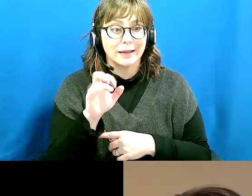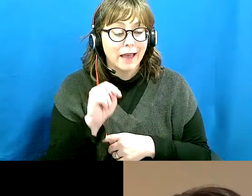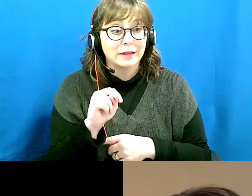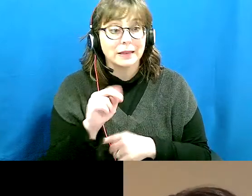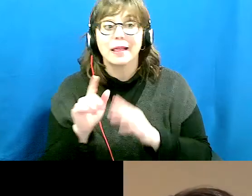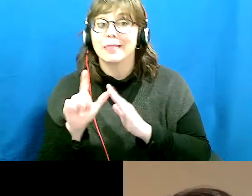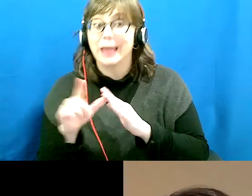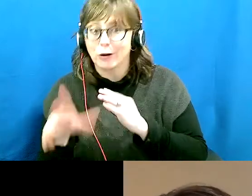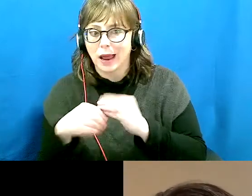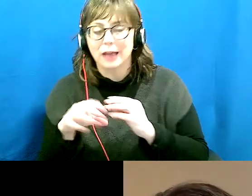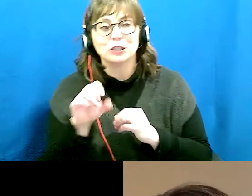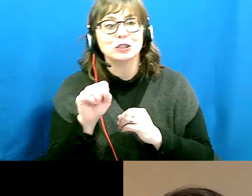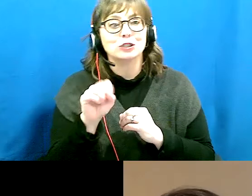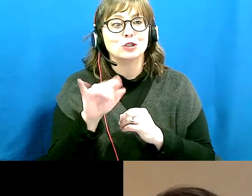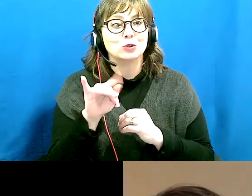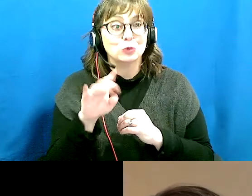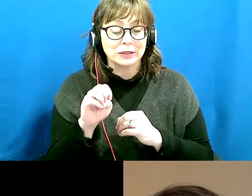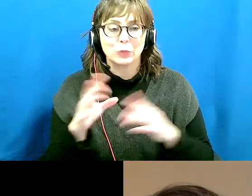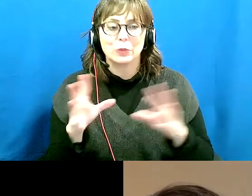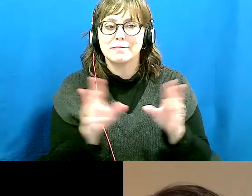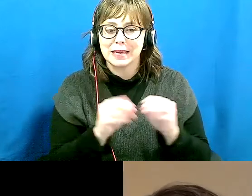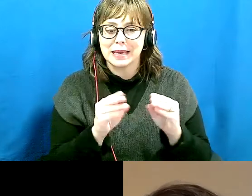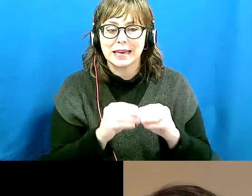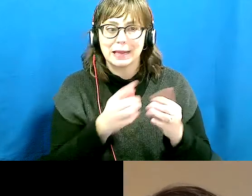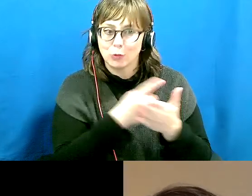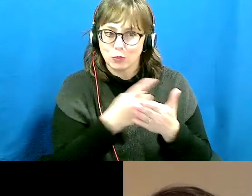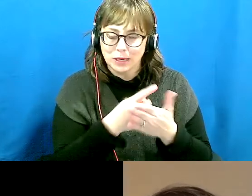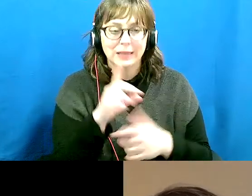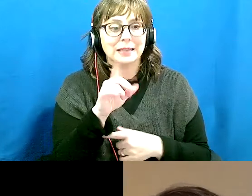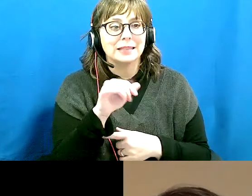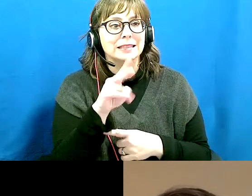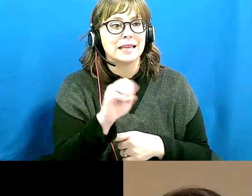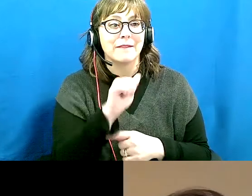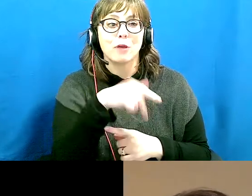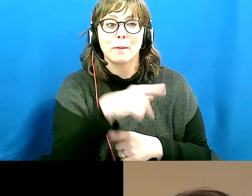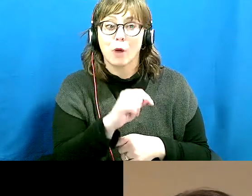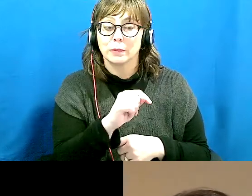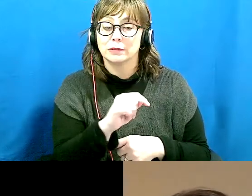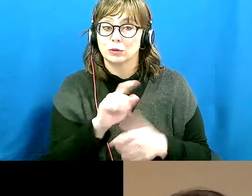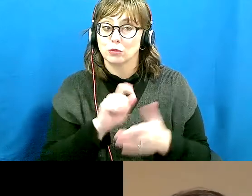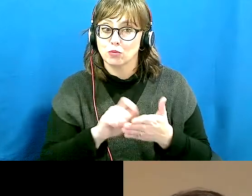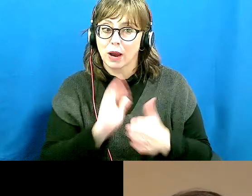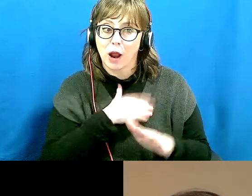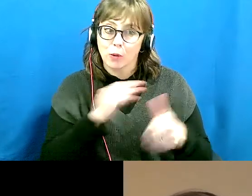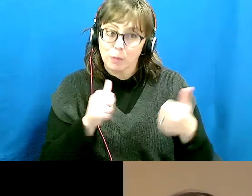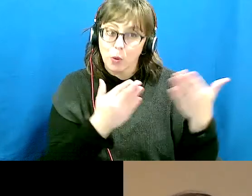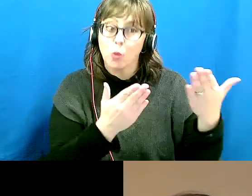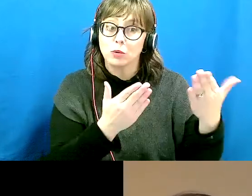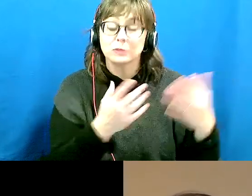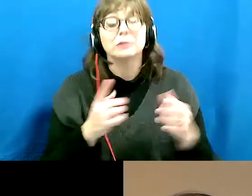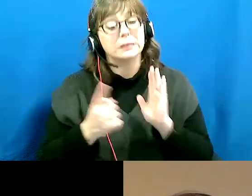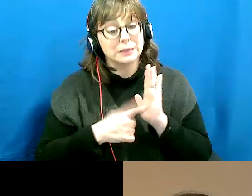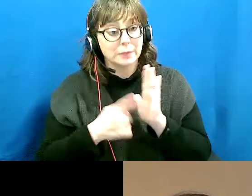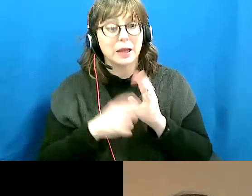basis at Dave's apartment to work on the film proposal. Sometimes we went on trips